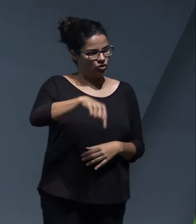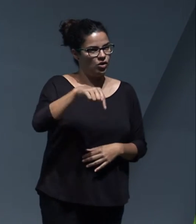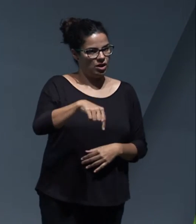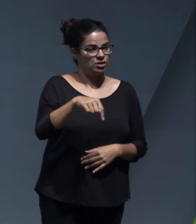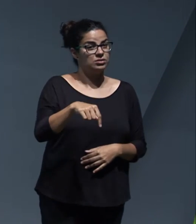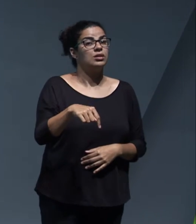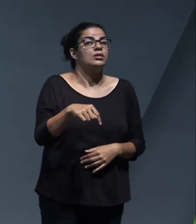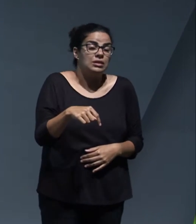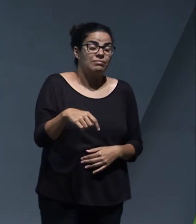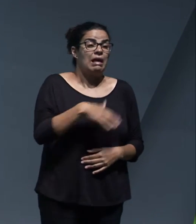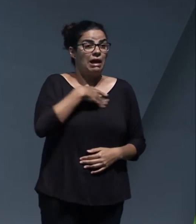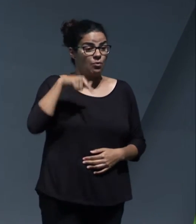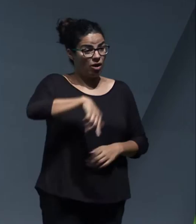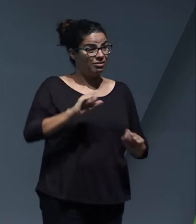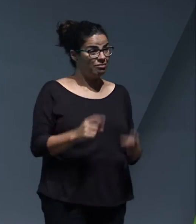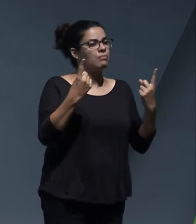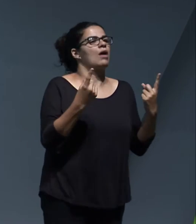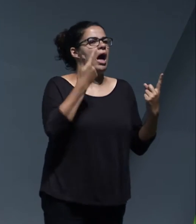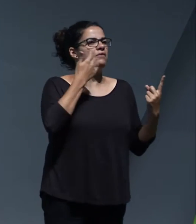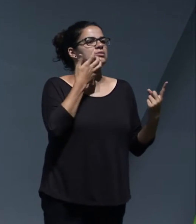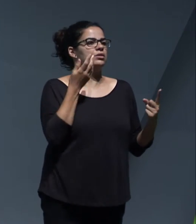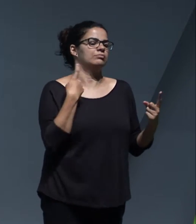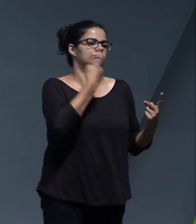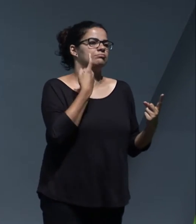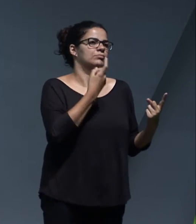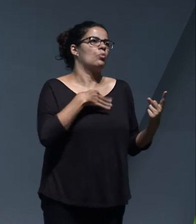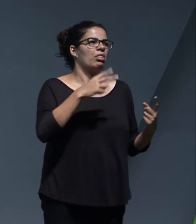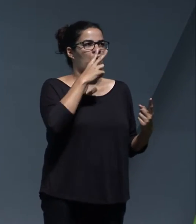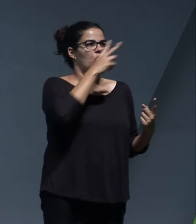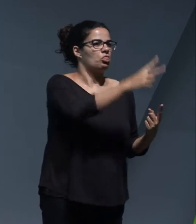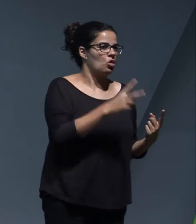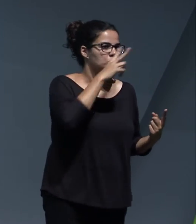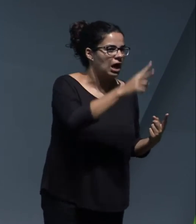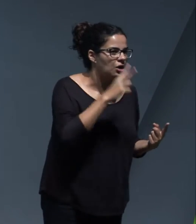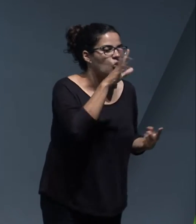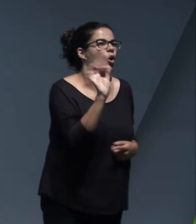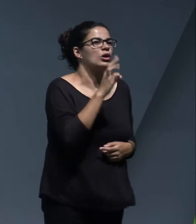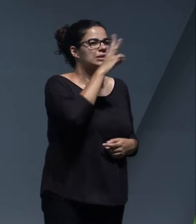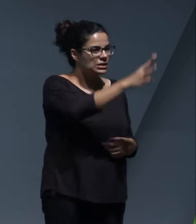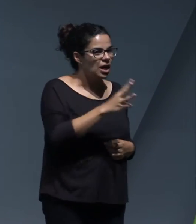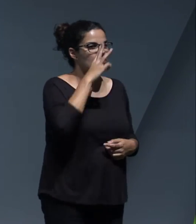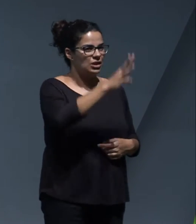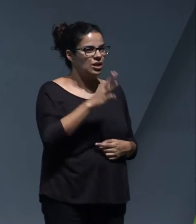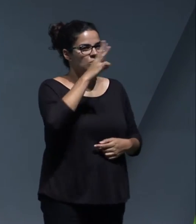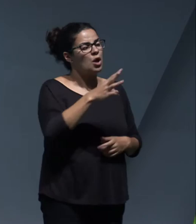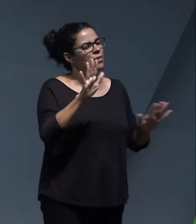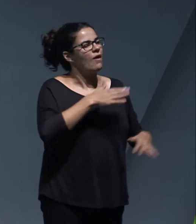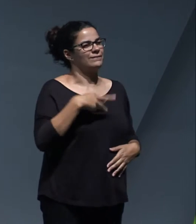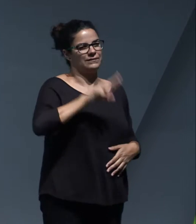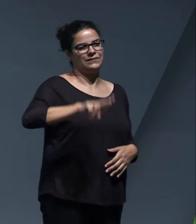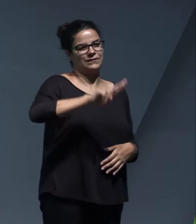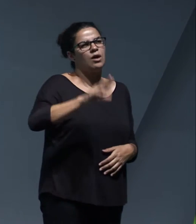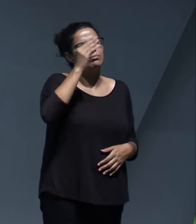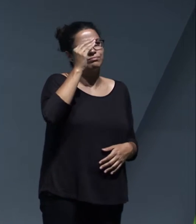as I said, is here to stay. We don't know yet whether it's going to be every two or every three years, but we believe